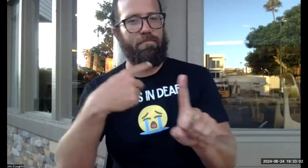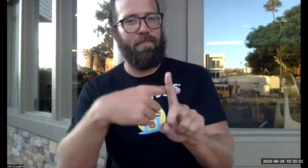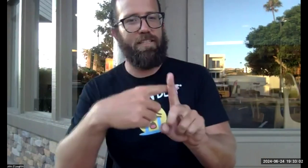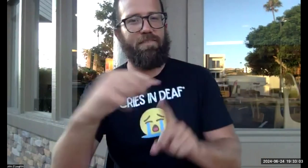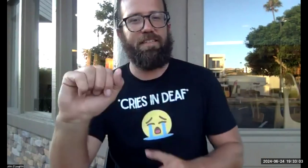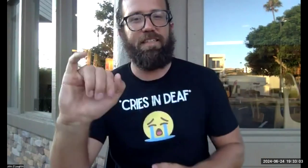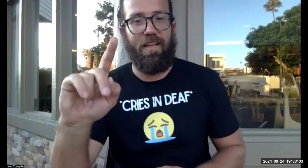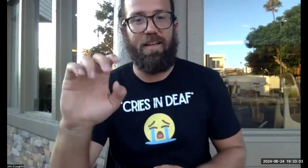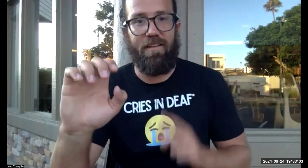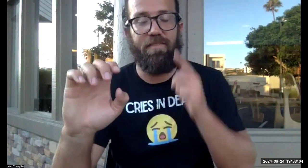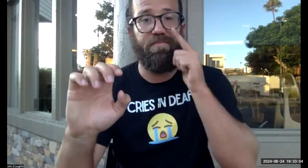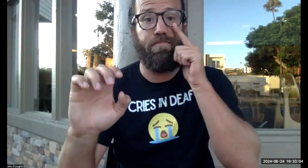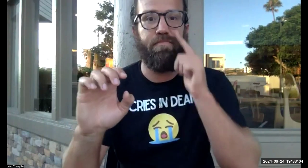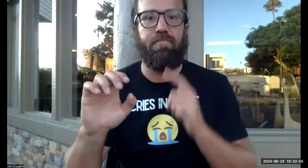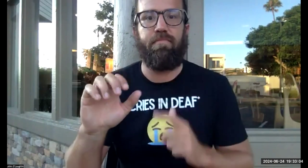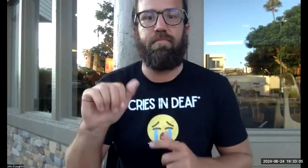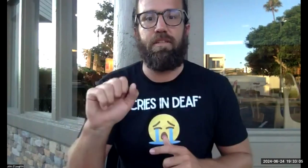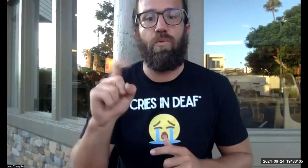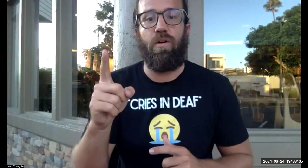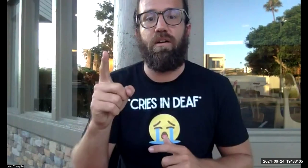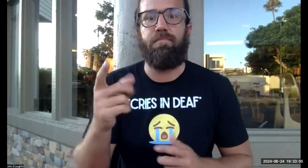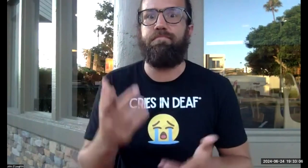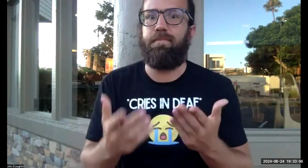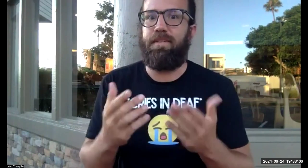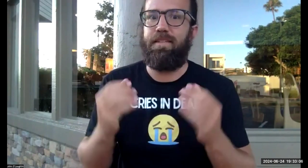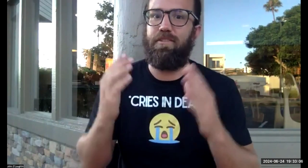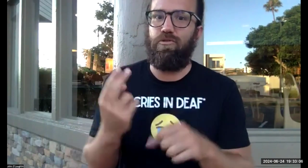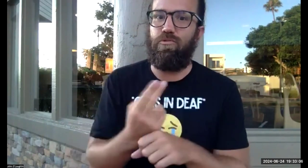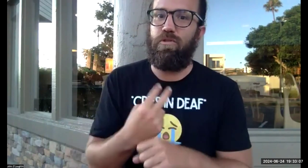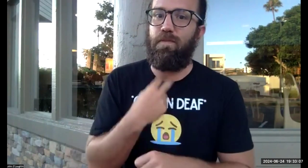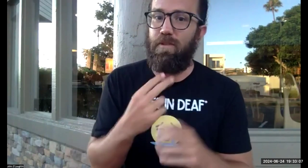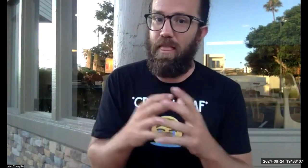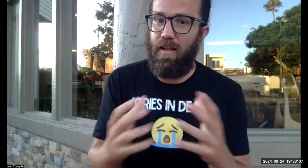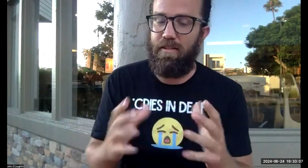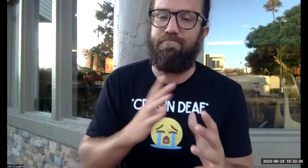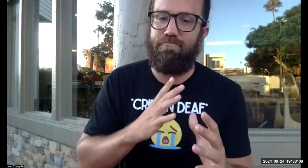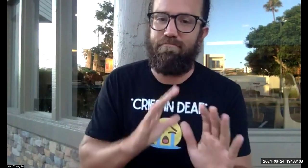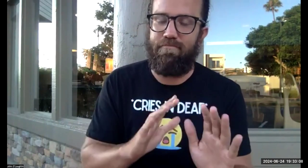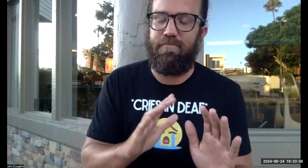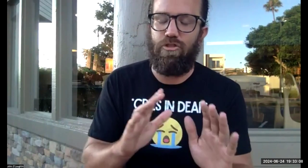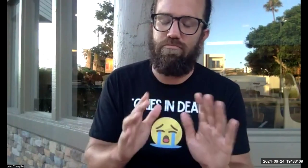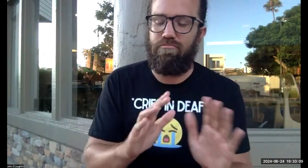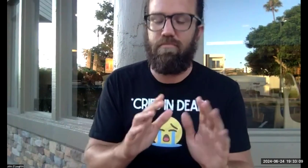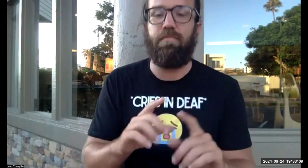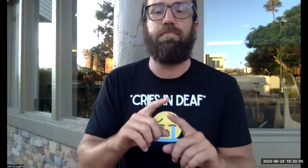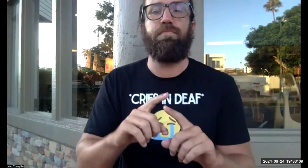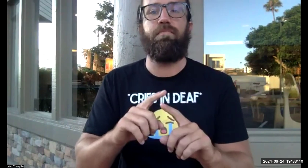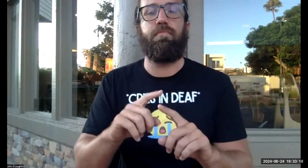you know, just look at the positive side for this. ASL 1, perhaps your teacher used their voice a lot.